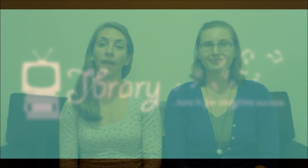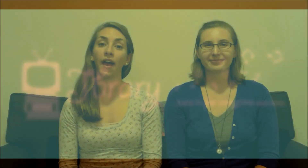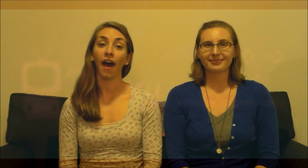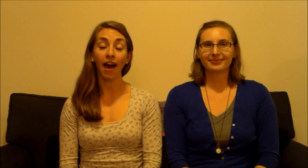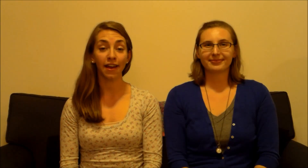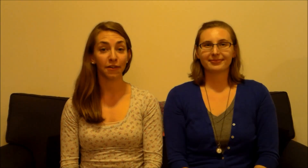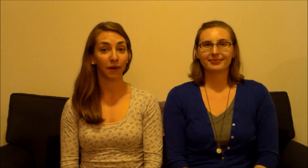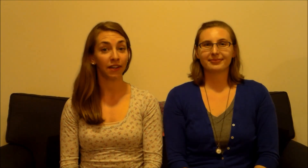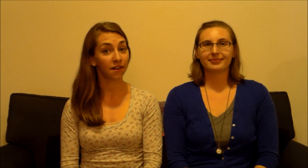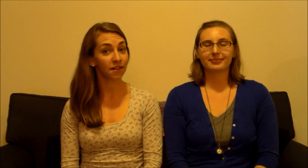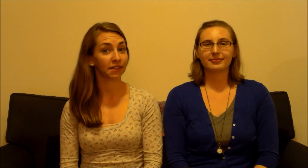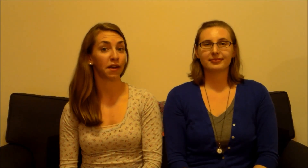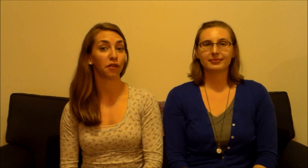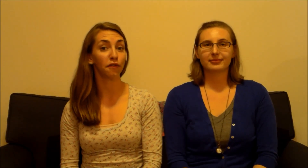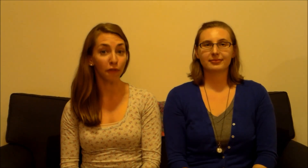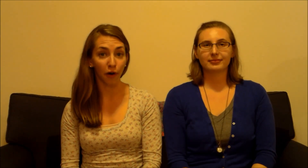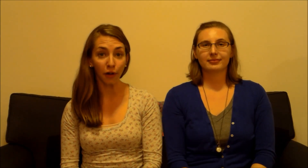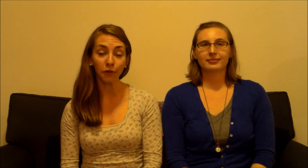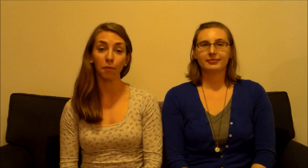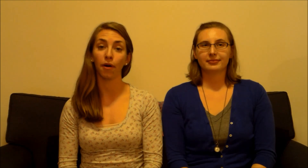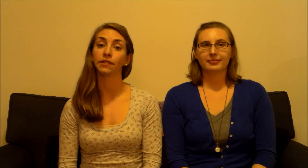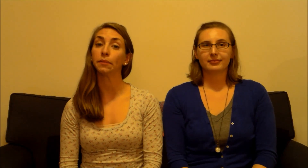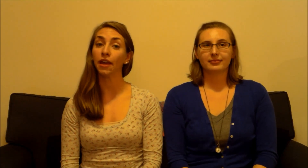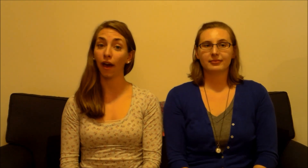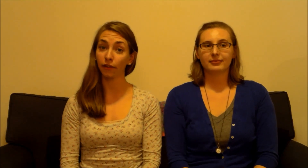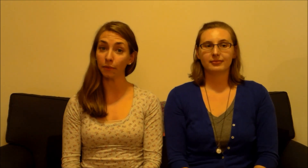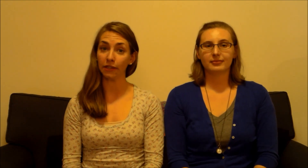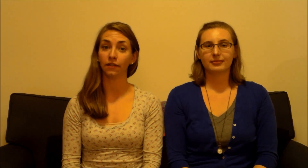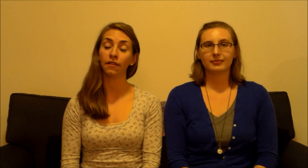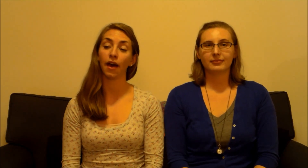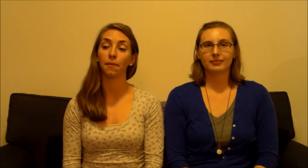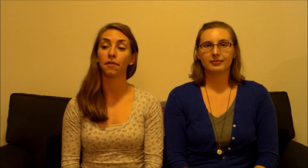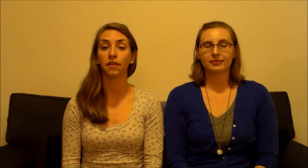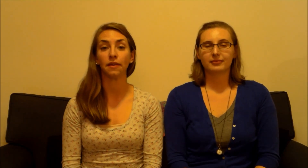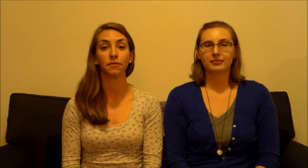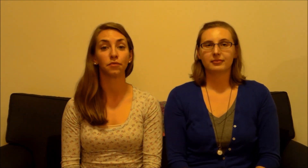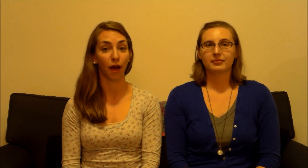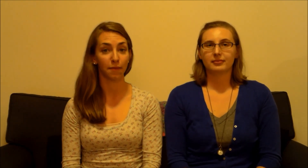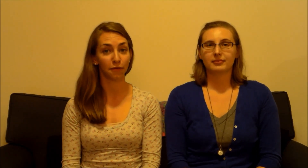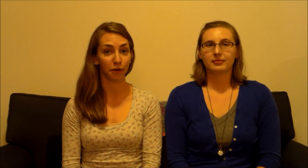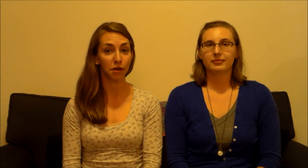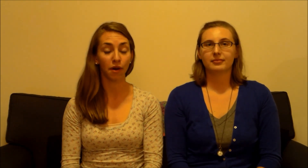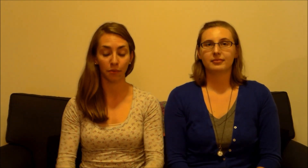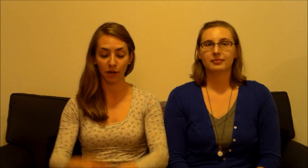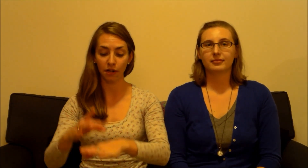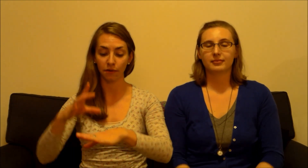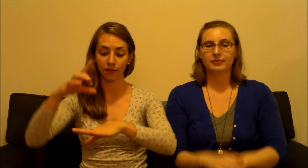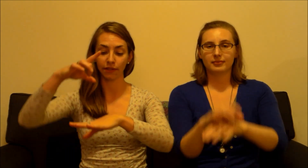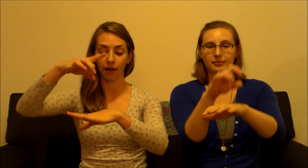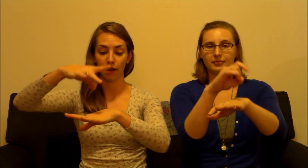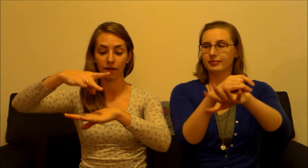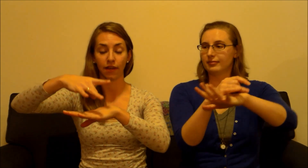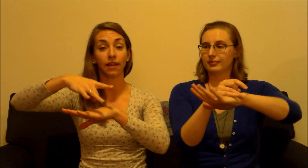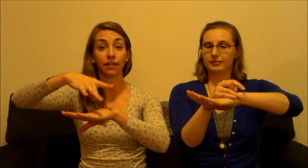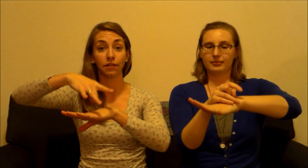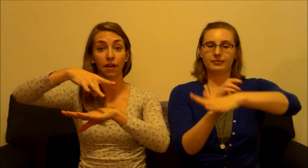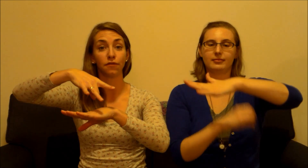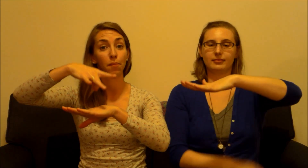hi everyone here is another fall or possibly Halloween themed rhyme for you and we're gonna use the sign the ASL sign for